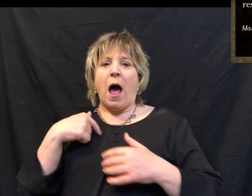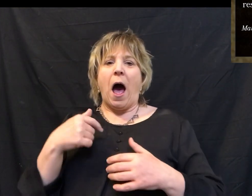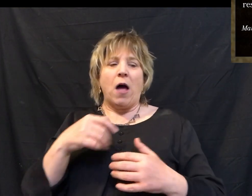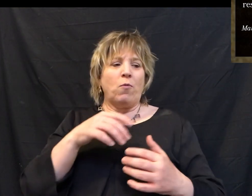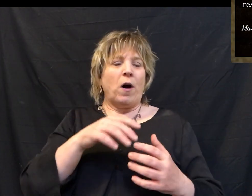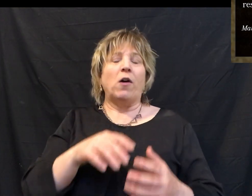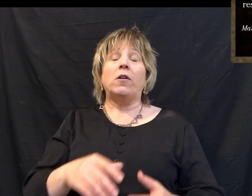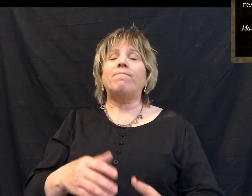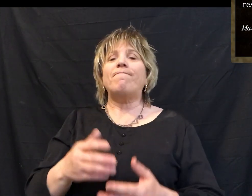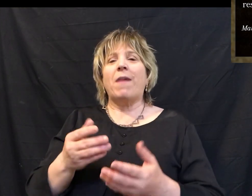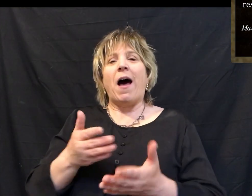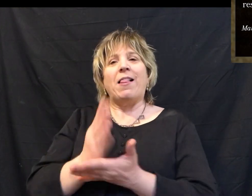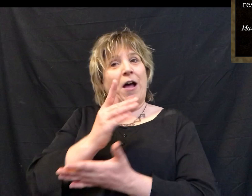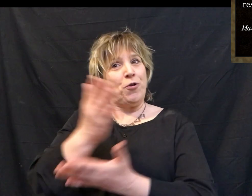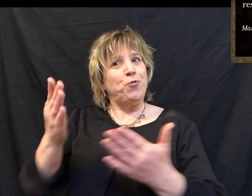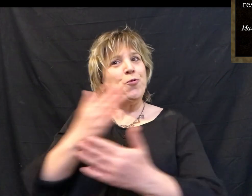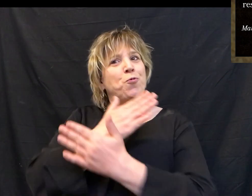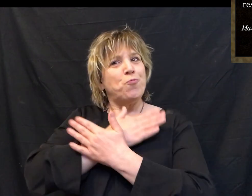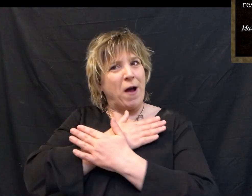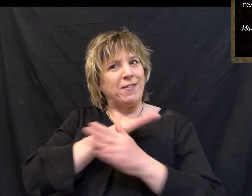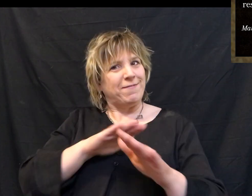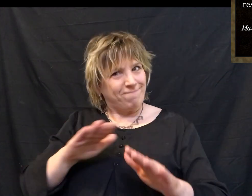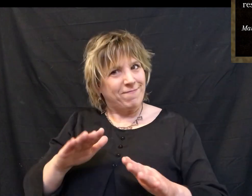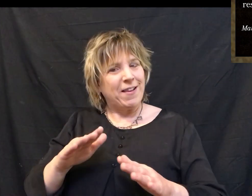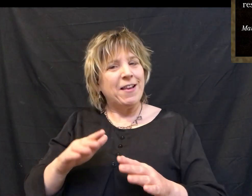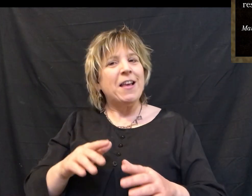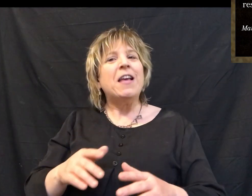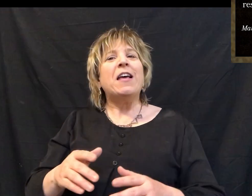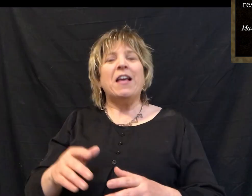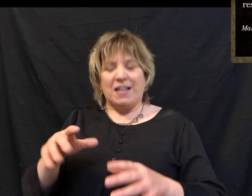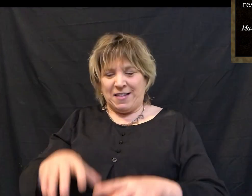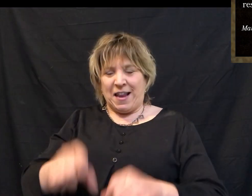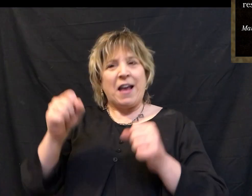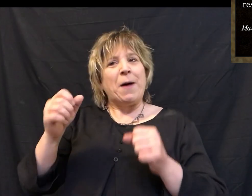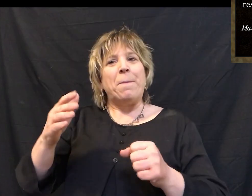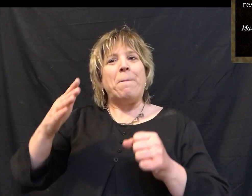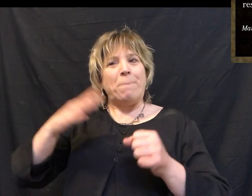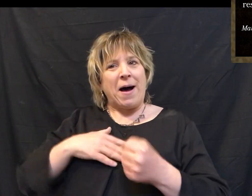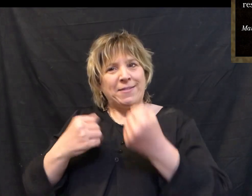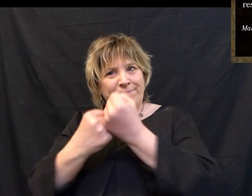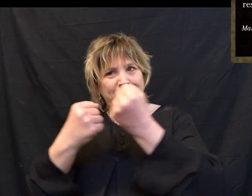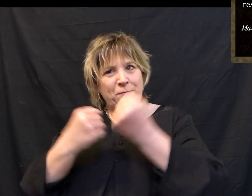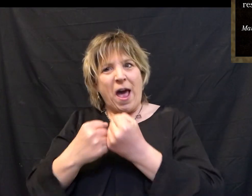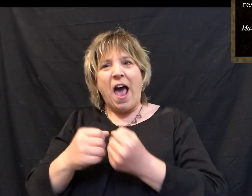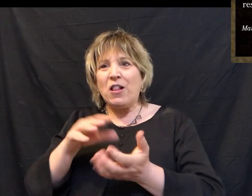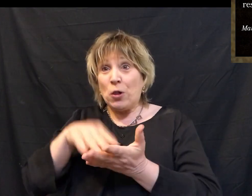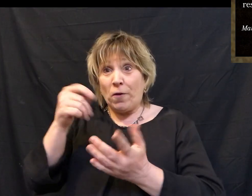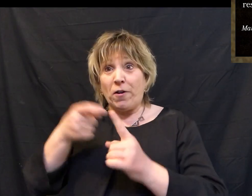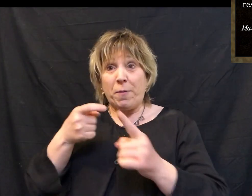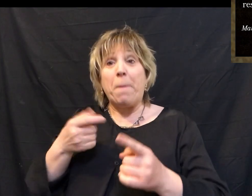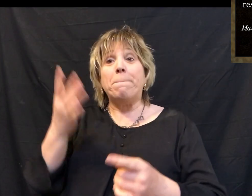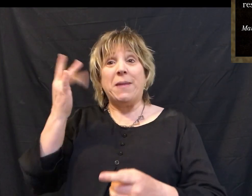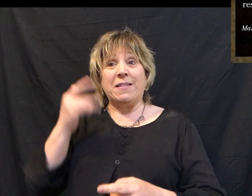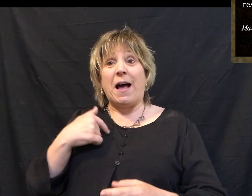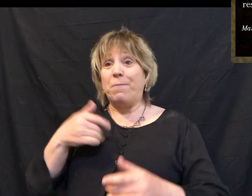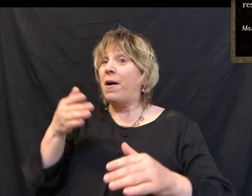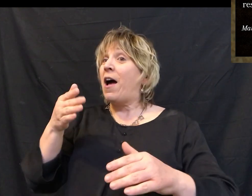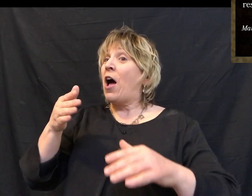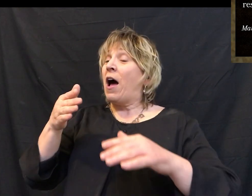burdened, and I will give you rest. Take up my yoke and learn from me because I am lowly